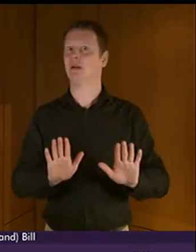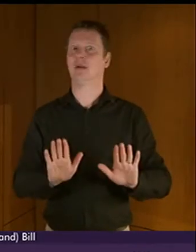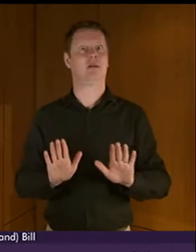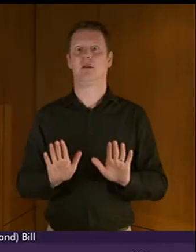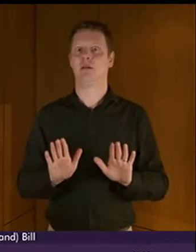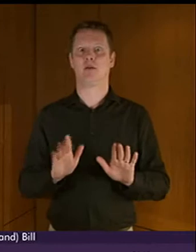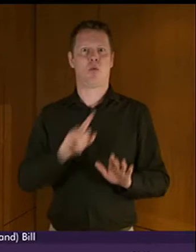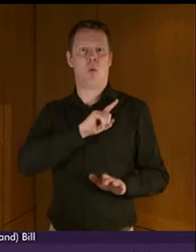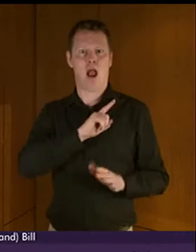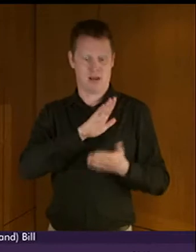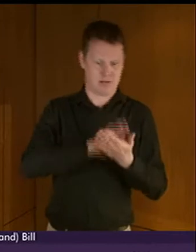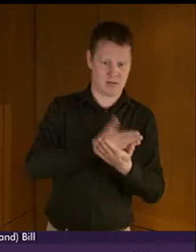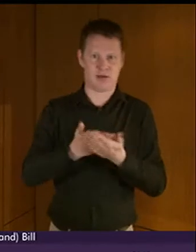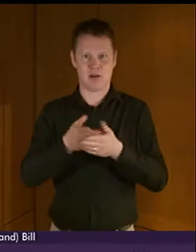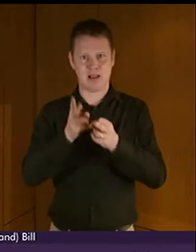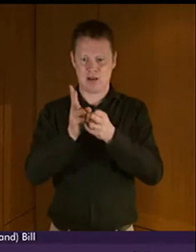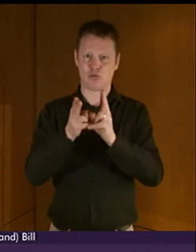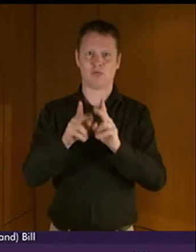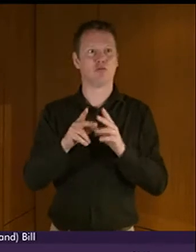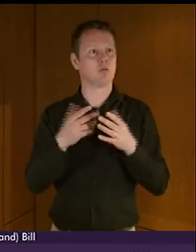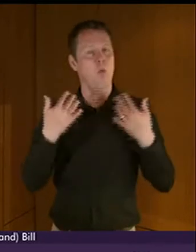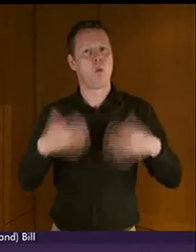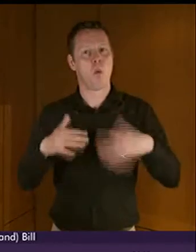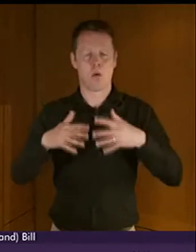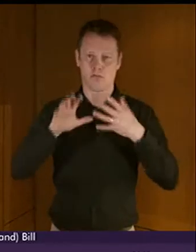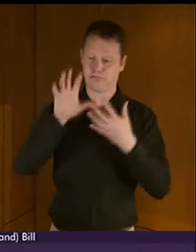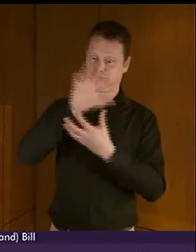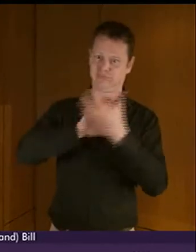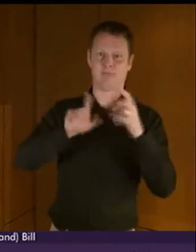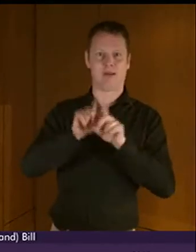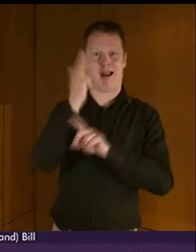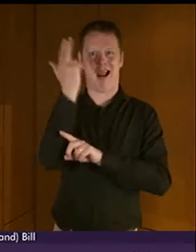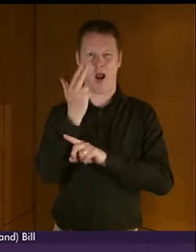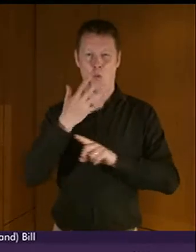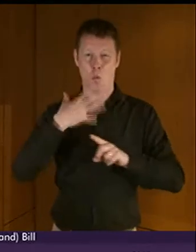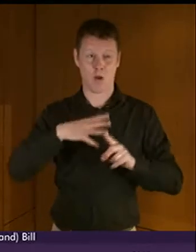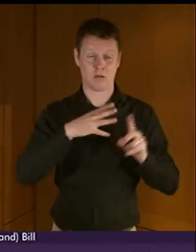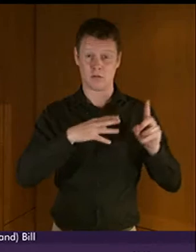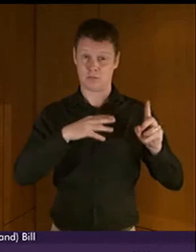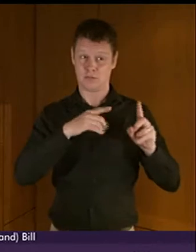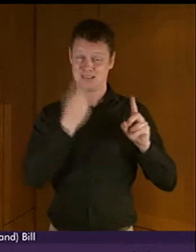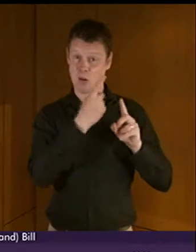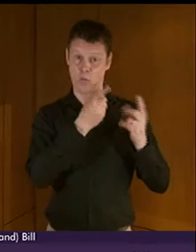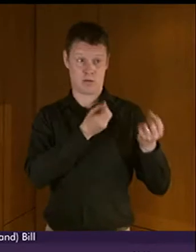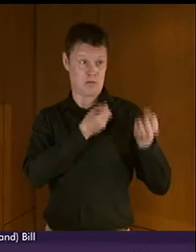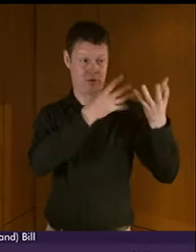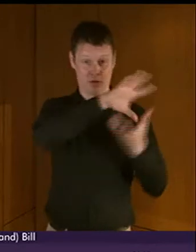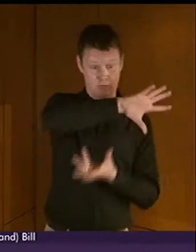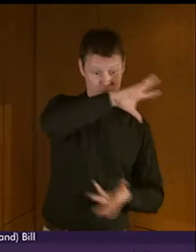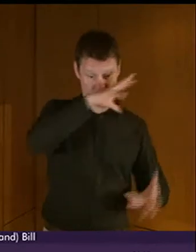translation is one of those arts. If you're going to get the real sense of what's being said, then you've got to be able to think about it.